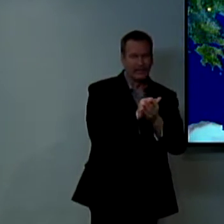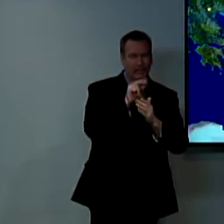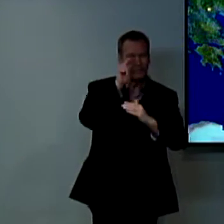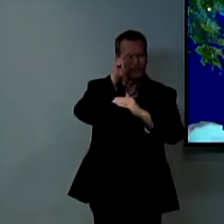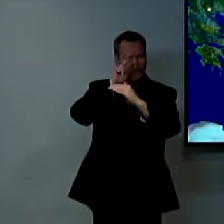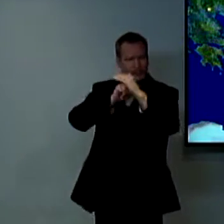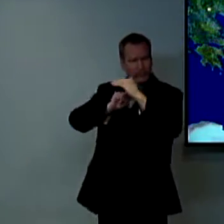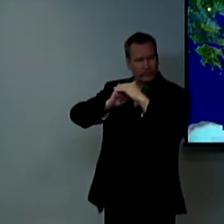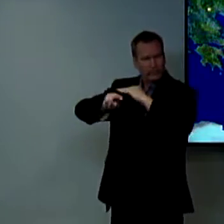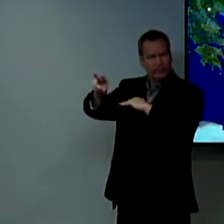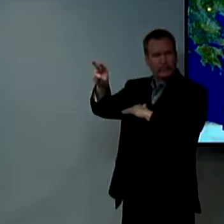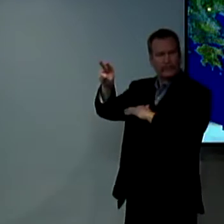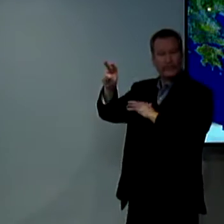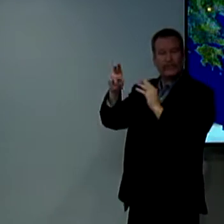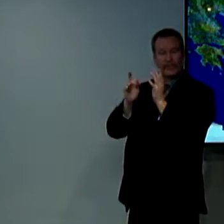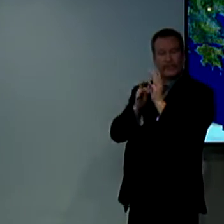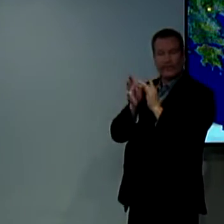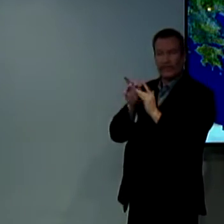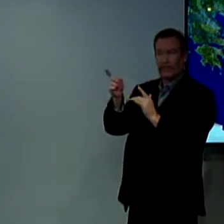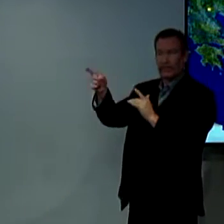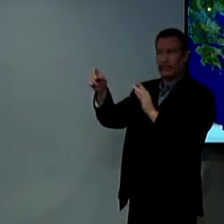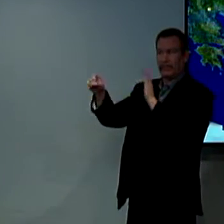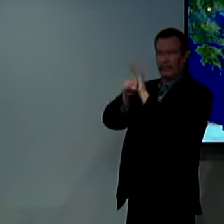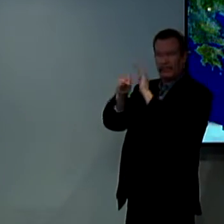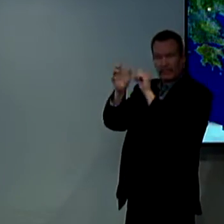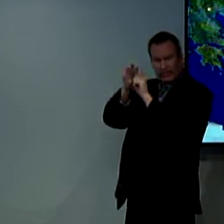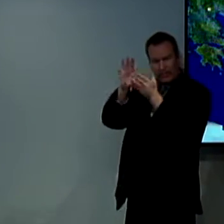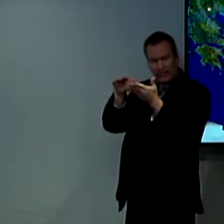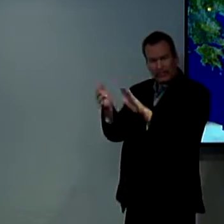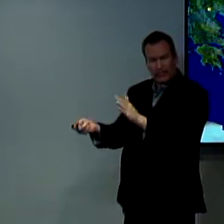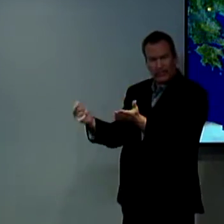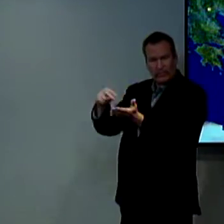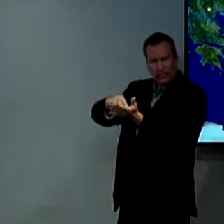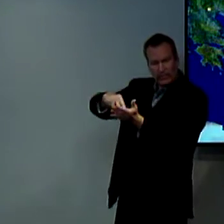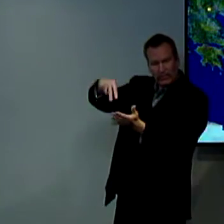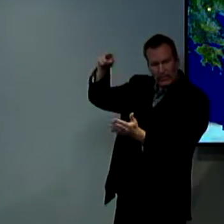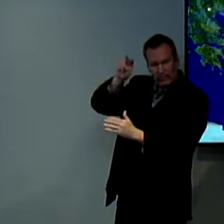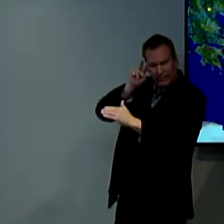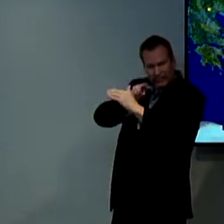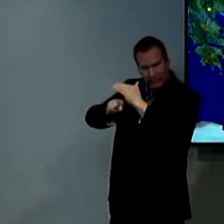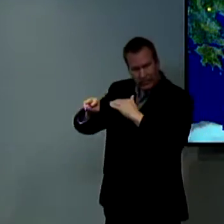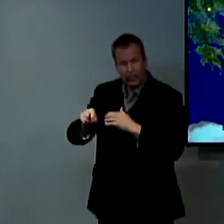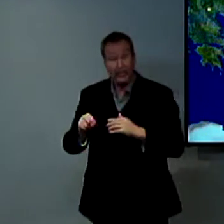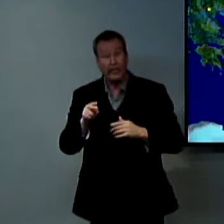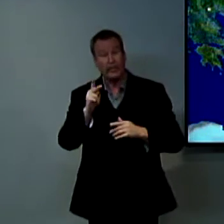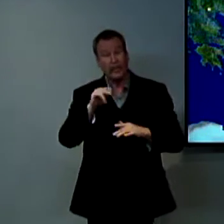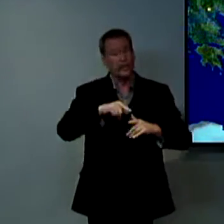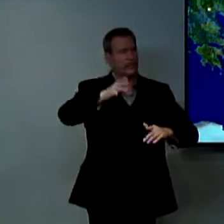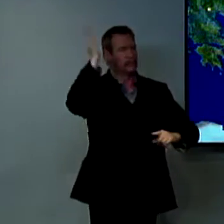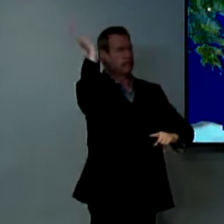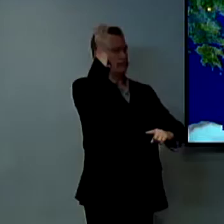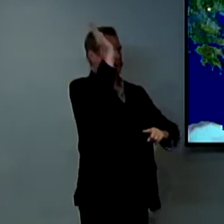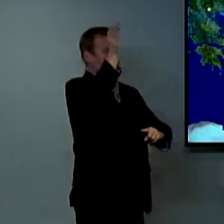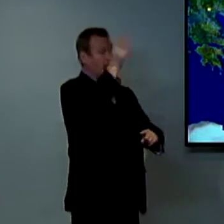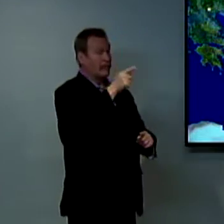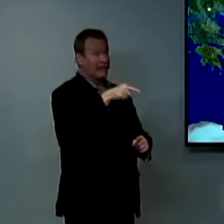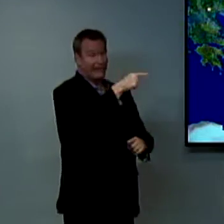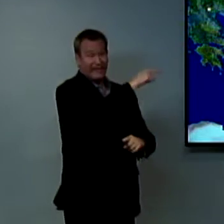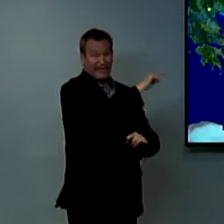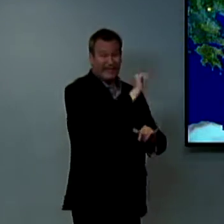from Isaiah like the writings of Isaiah who spoke of Jesus and how Jesus would die he would be there and